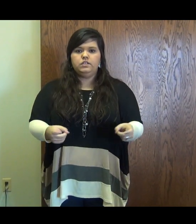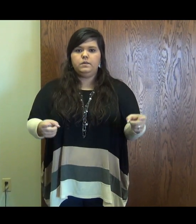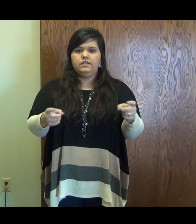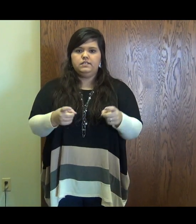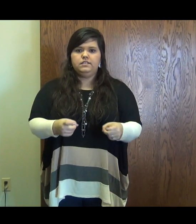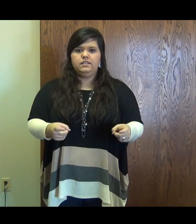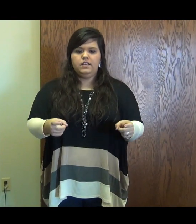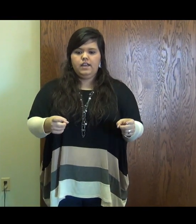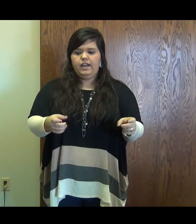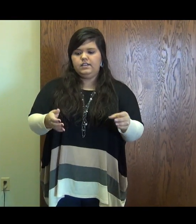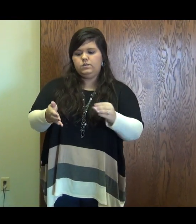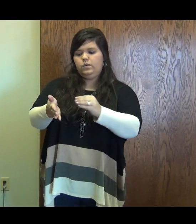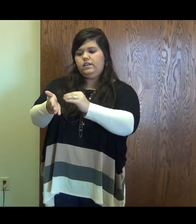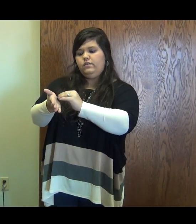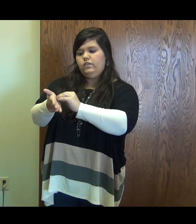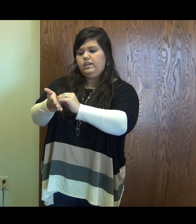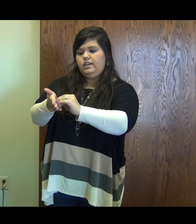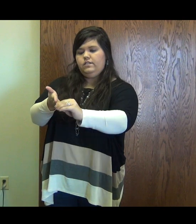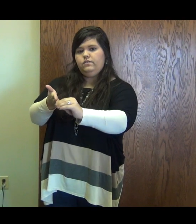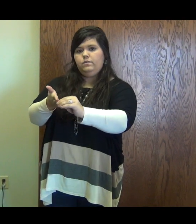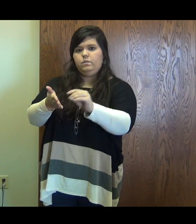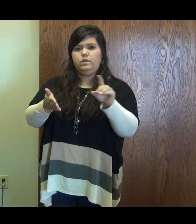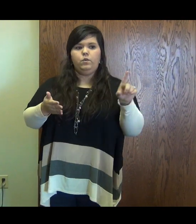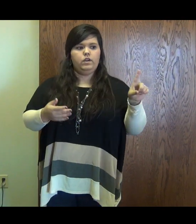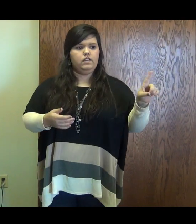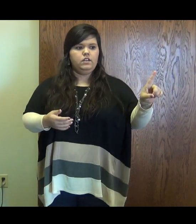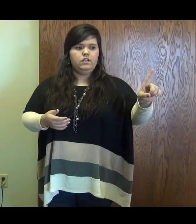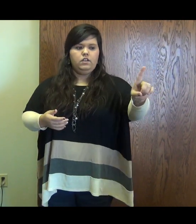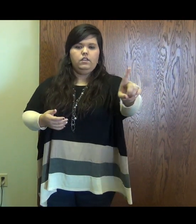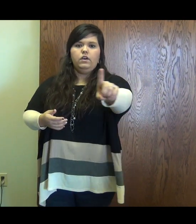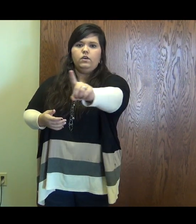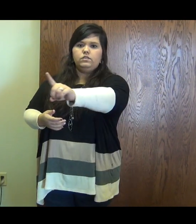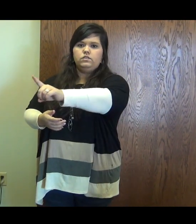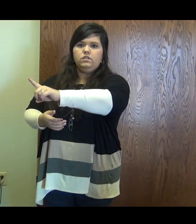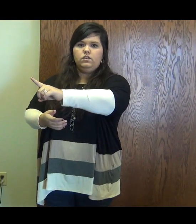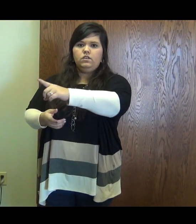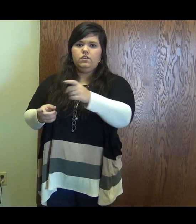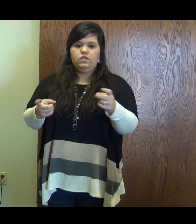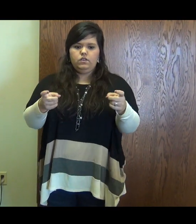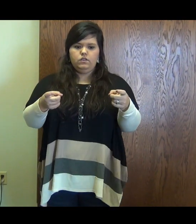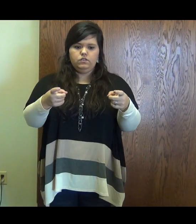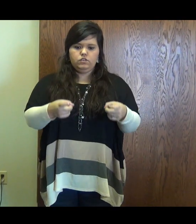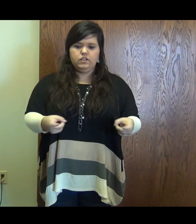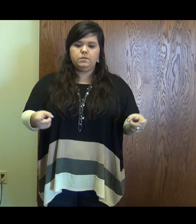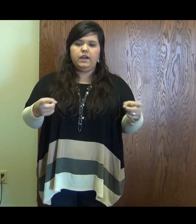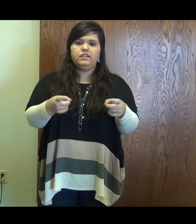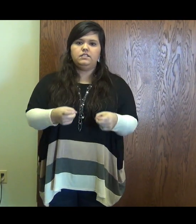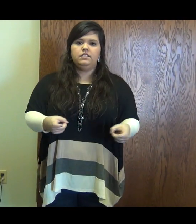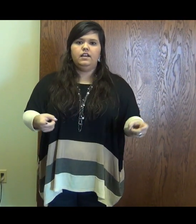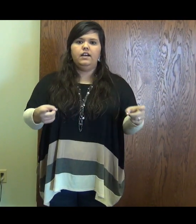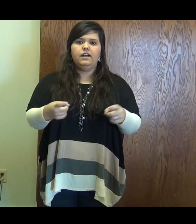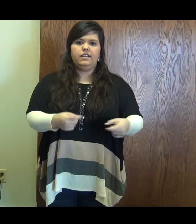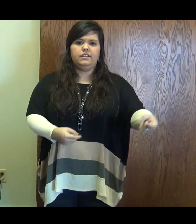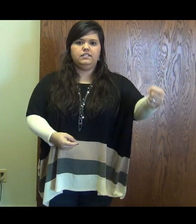trespasses, as we forgive, we're going to point, those who trespass against